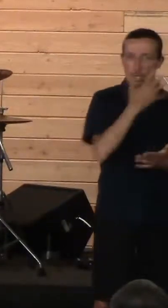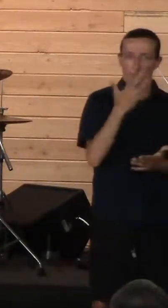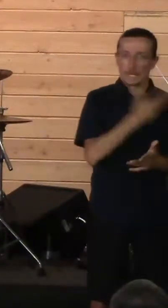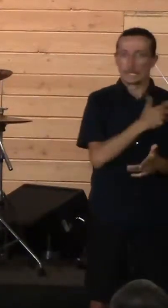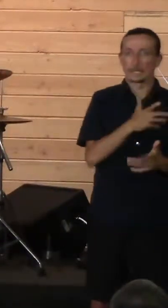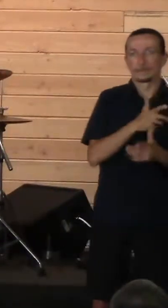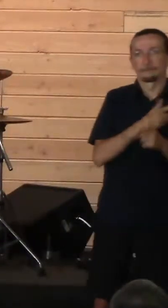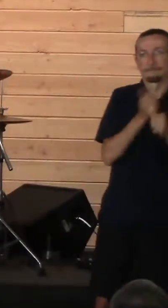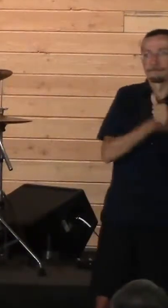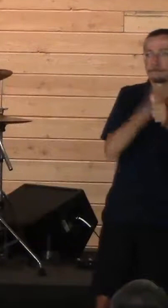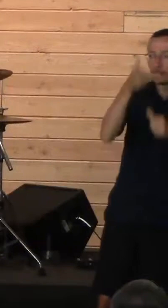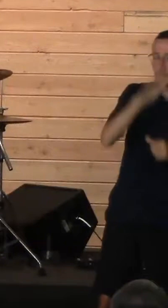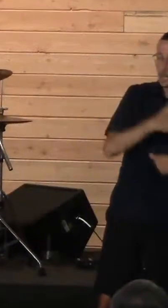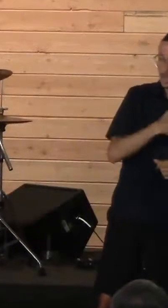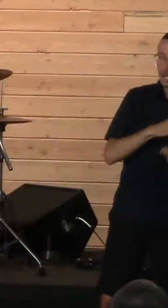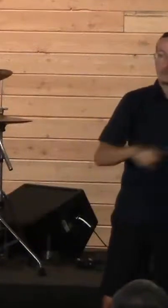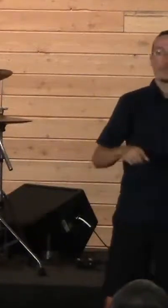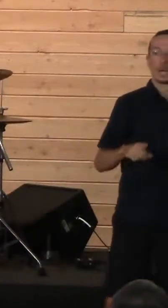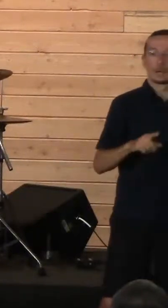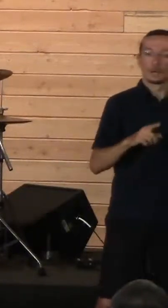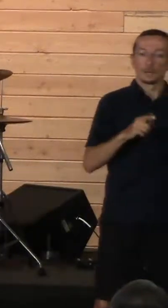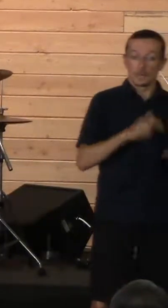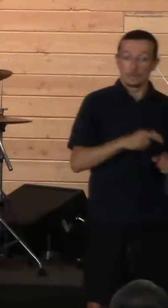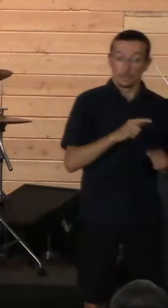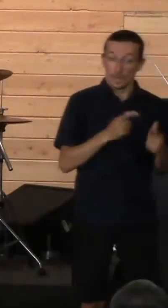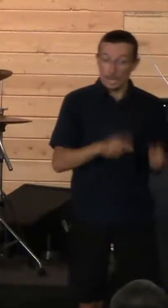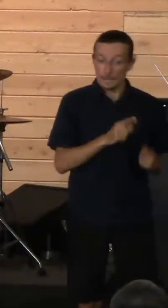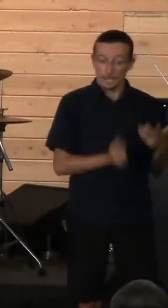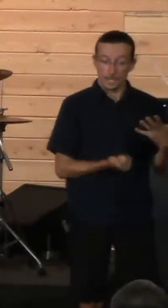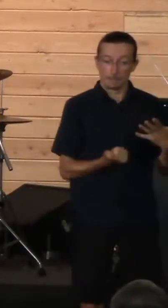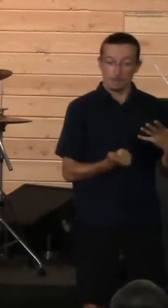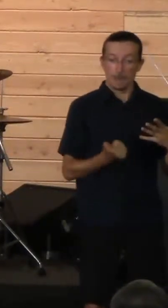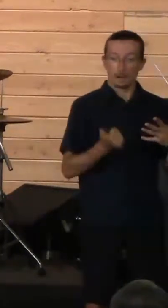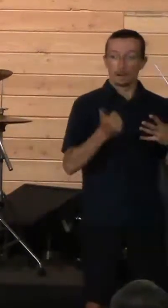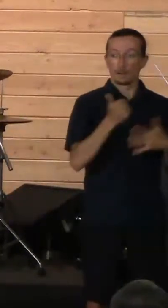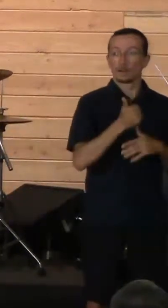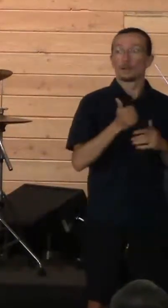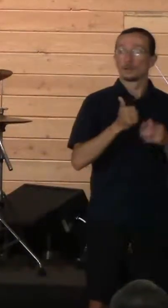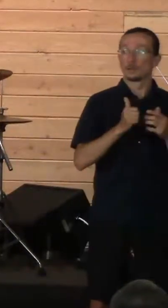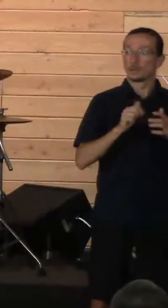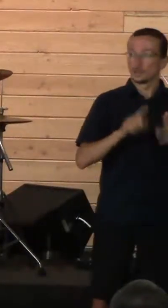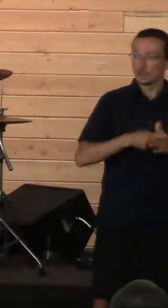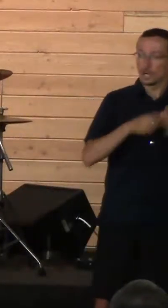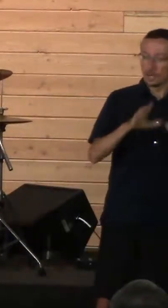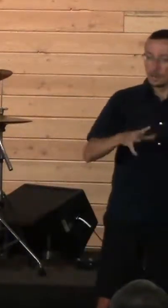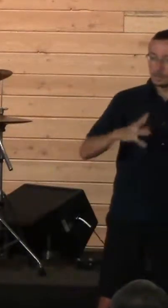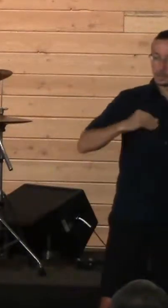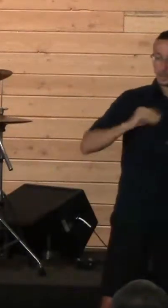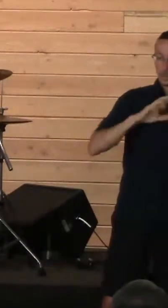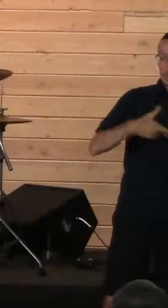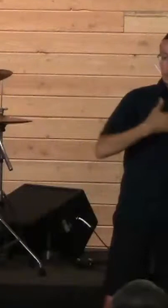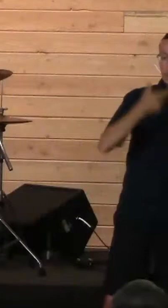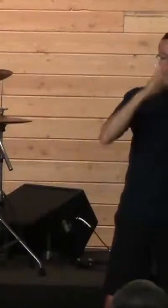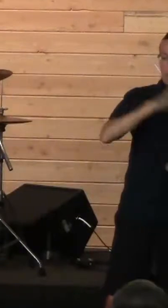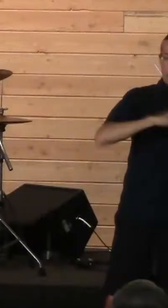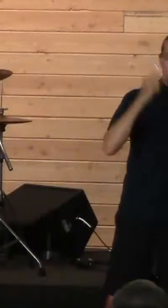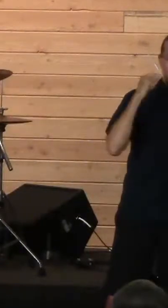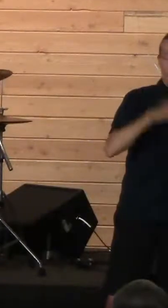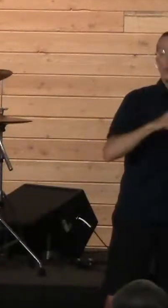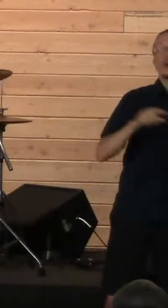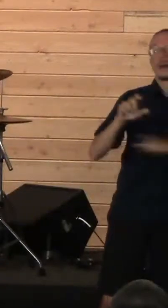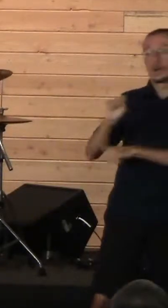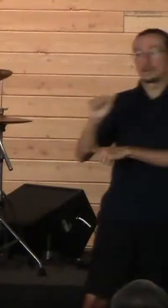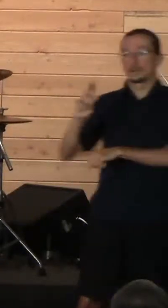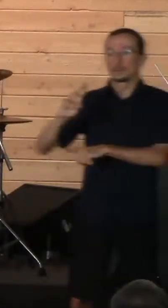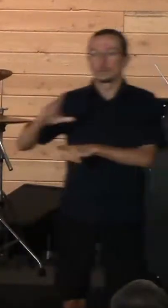same time as he's rising to power and into the calling that God has on him, Saul, who also had a calling on his